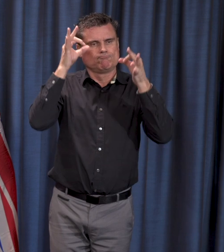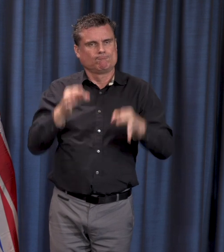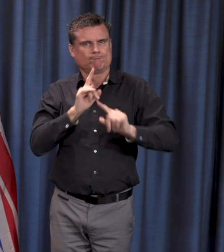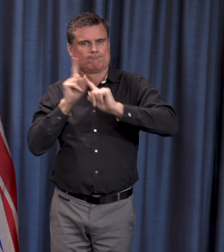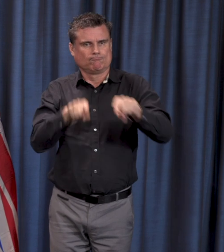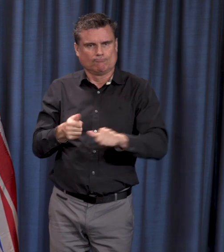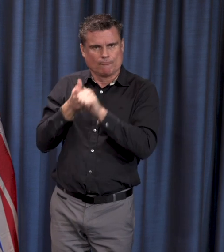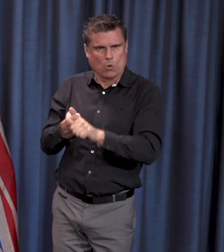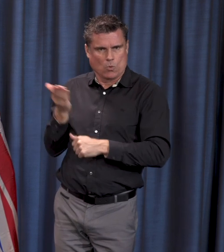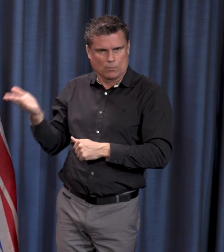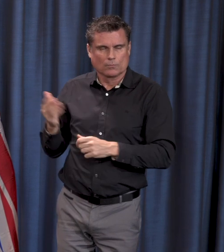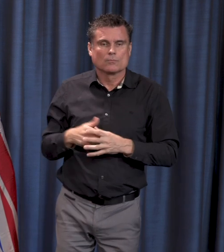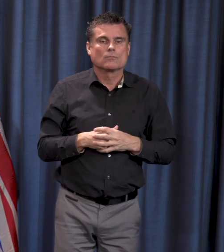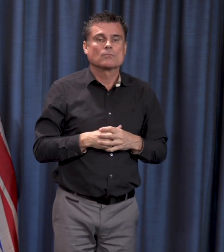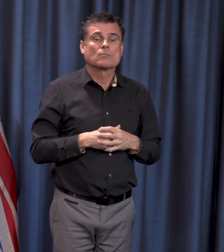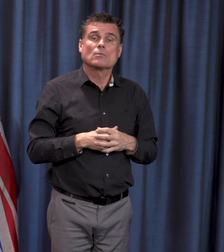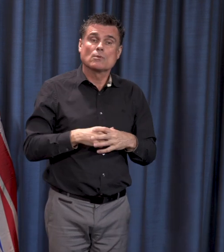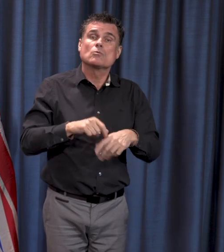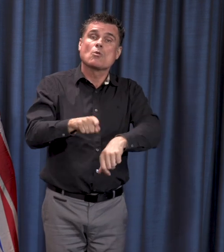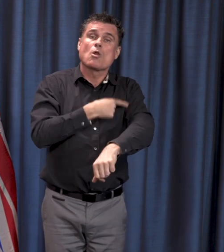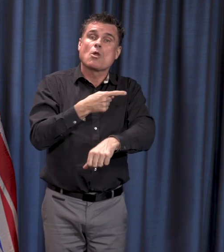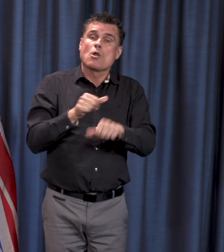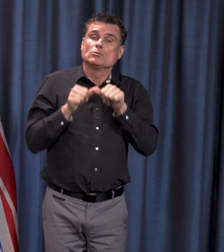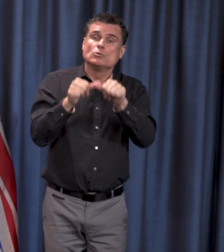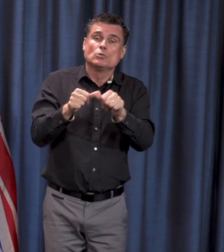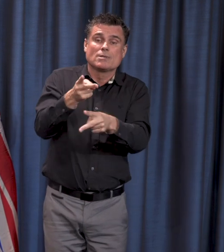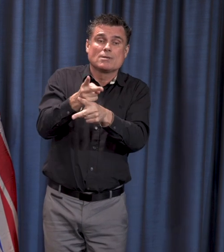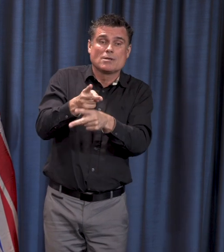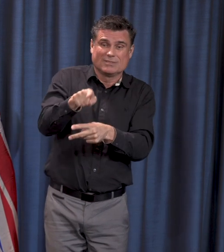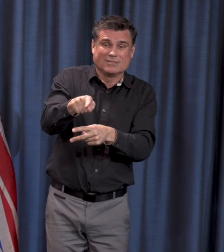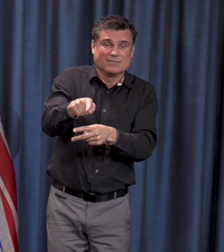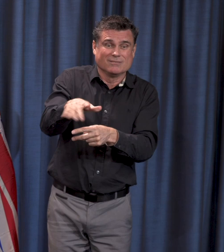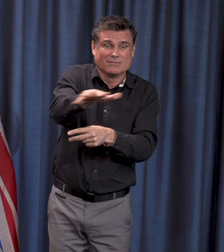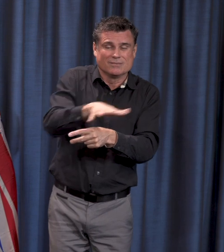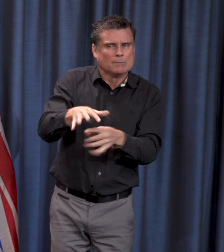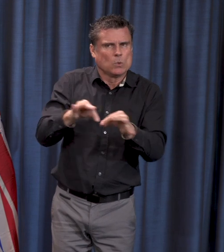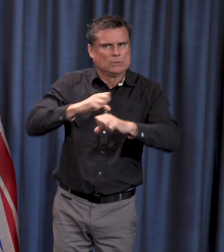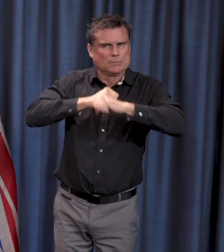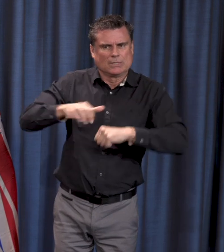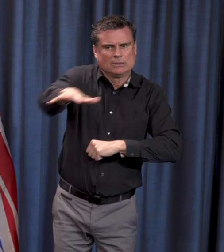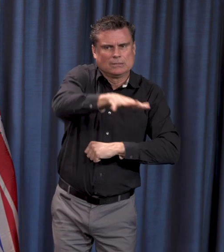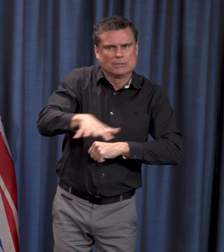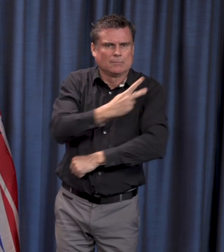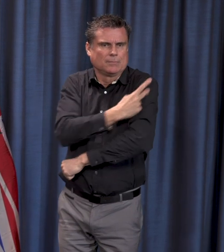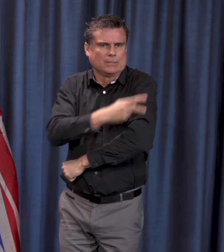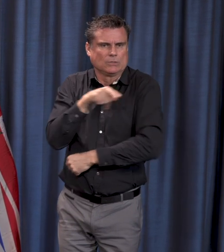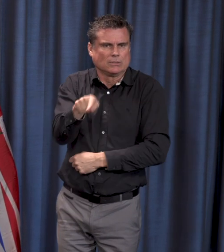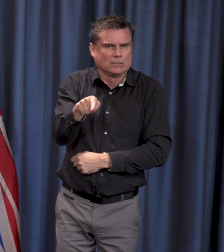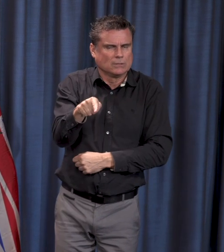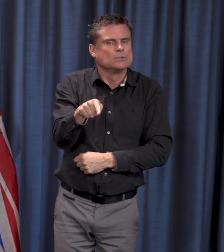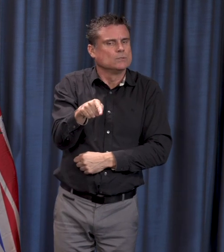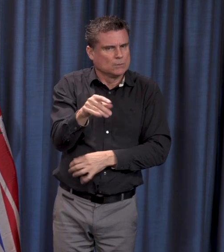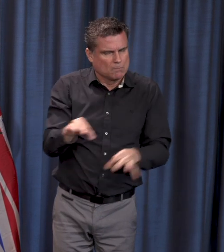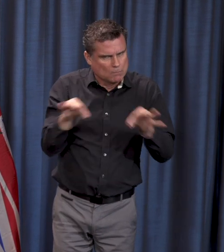of transmission in long-term care. And those measures, those measures are some of the most important that we will, we have taken and will take. And I